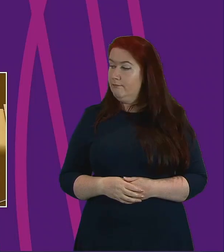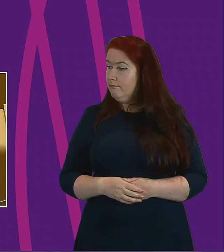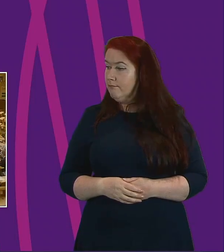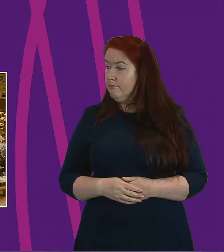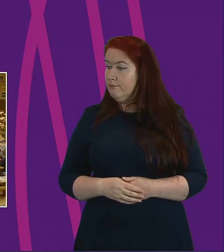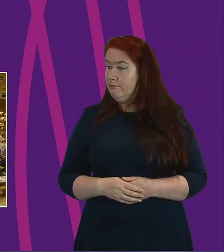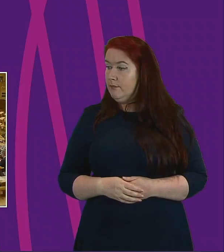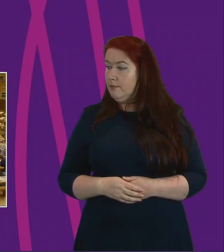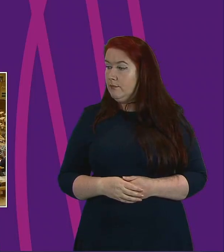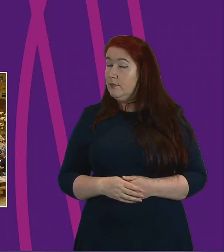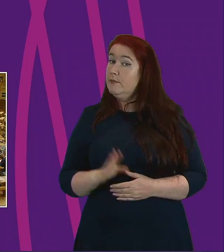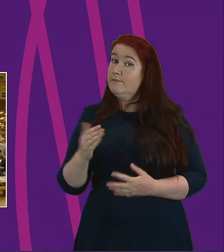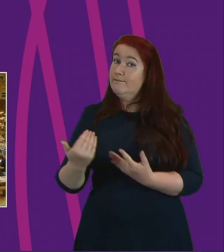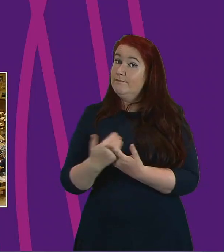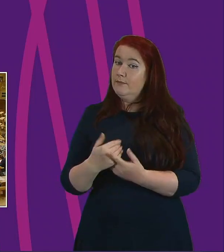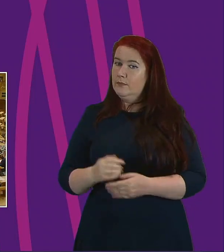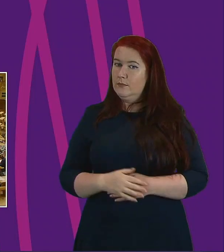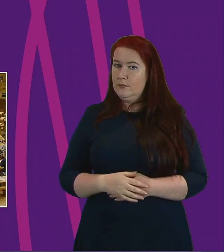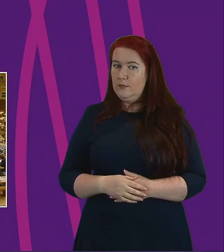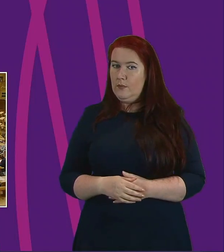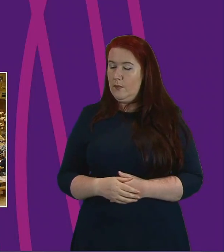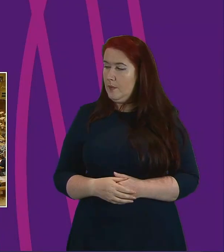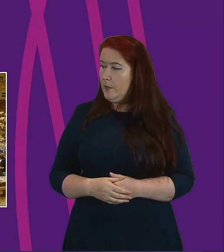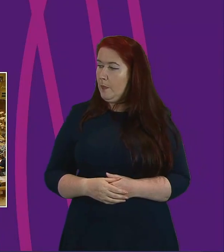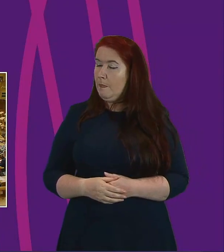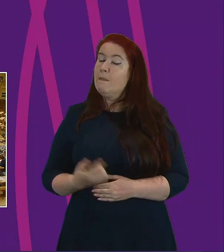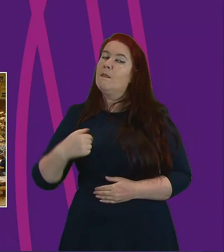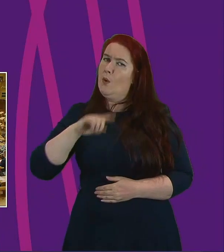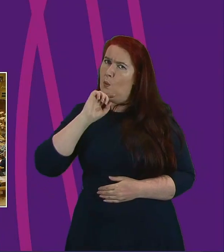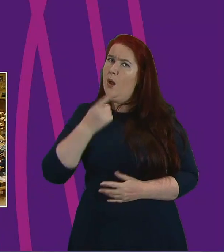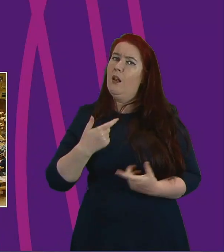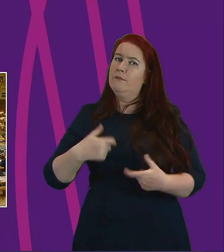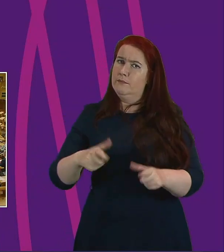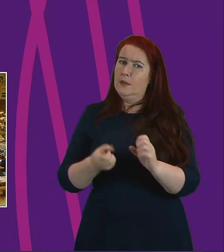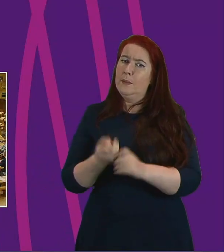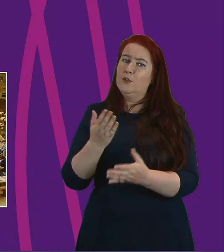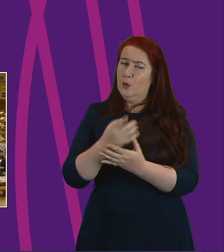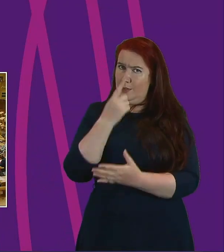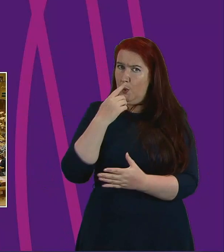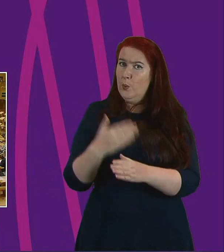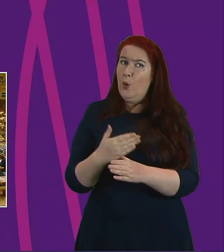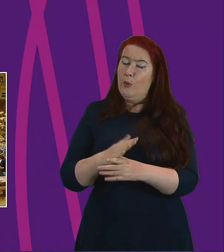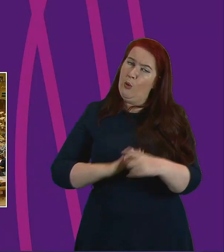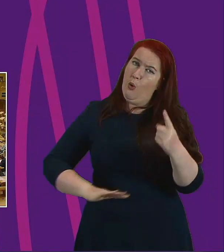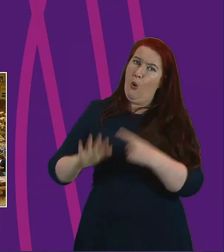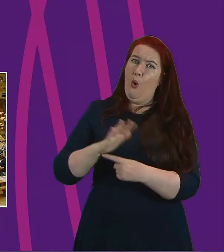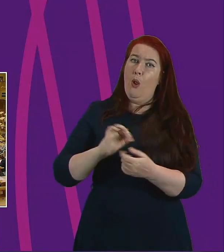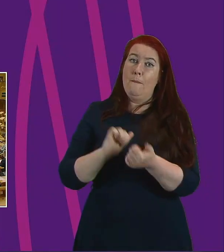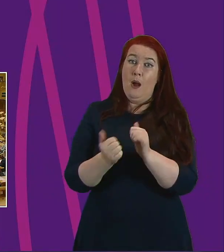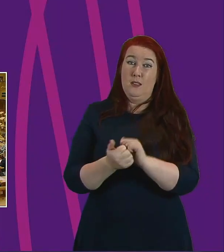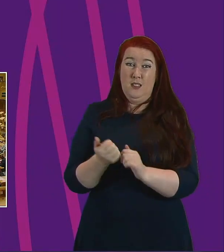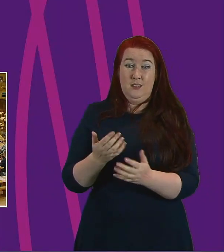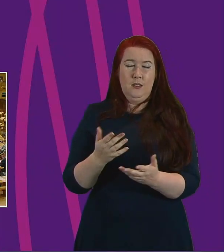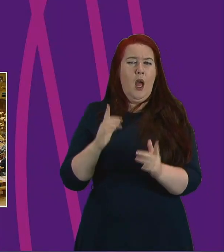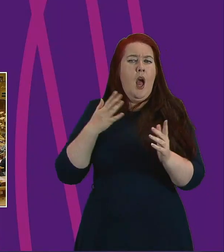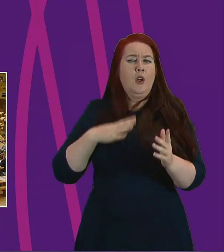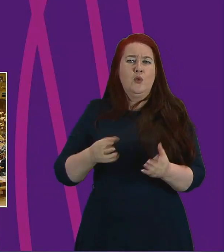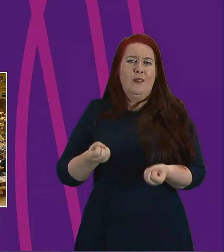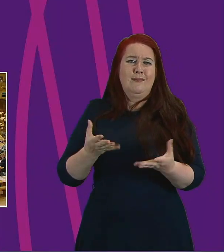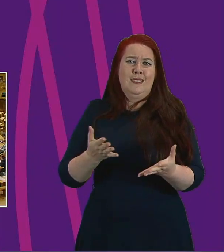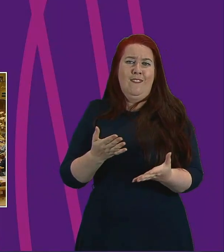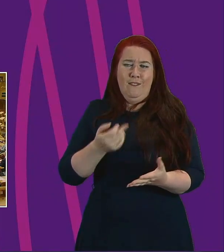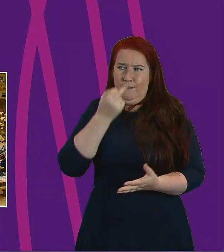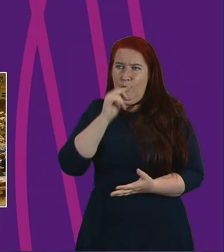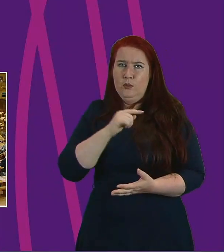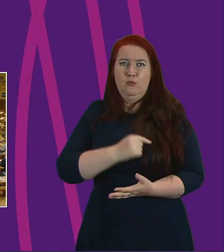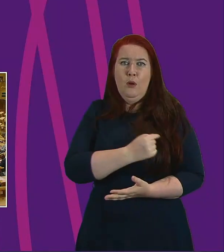Yes, cabinet secretary. We'll continue to work with all the partners to ensure that we can plug any gaps if there aren't any but we can't give false promises but I hope that reassures